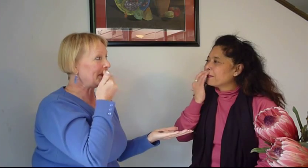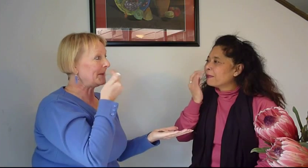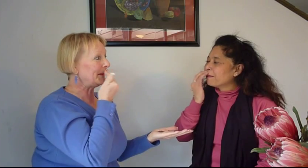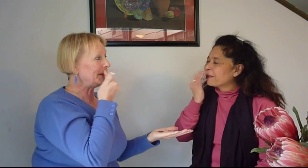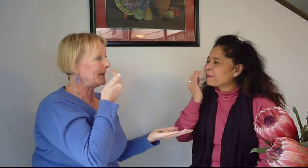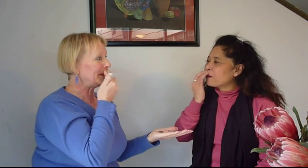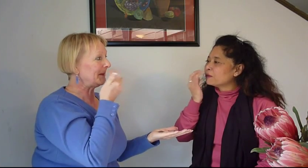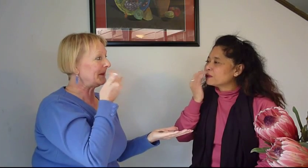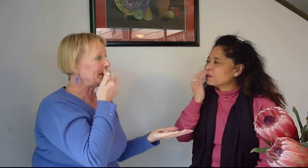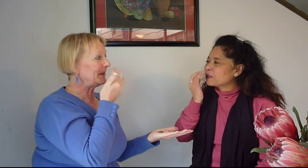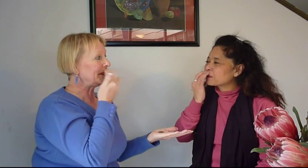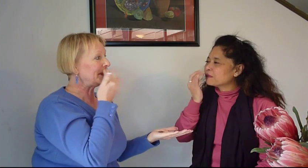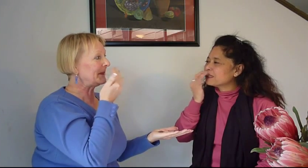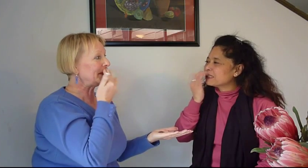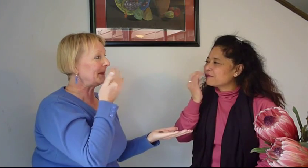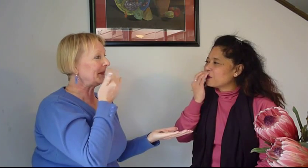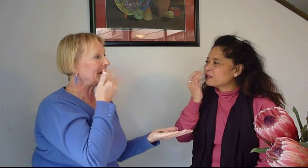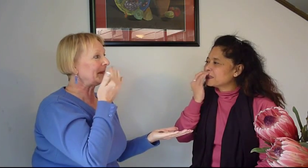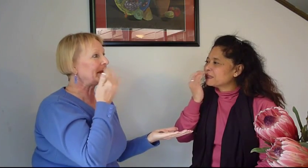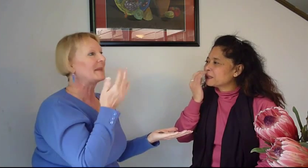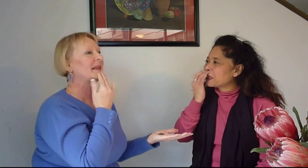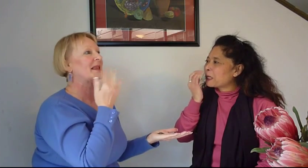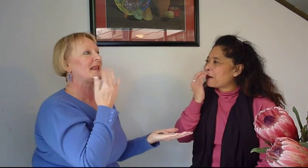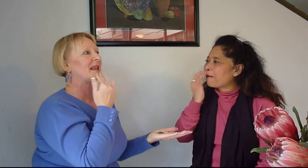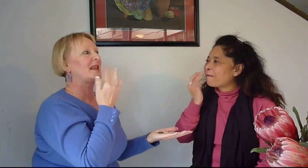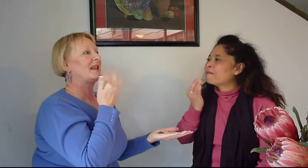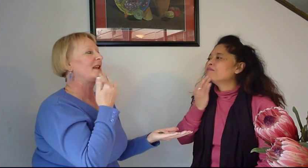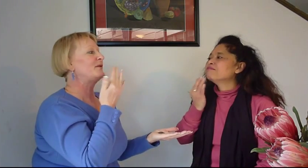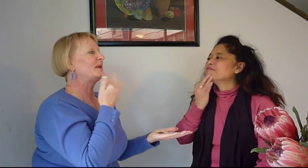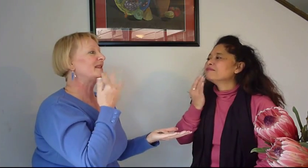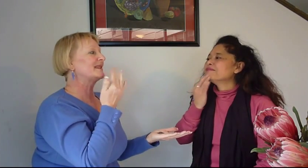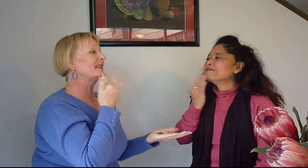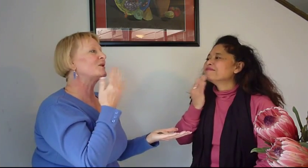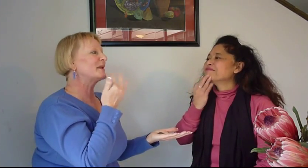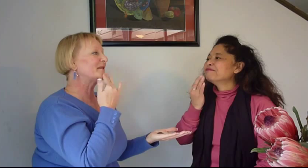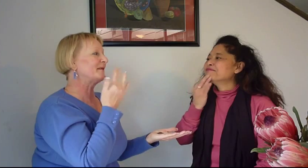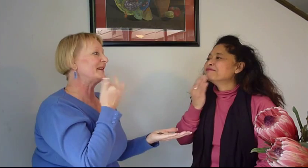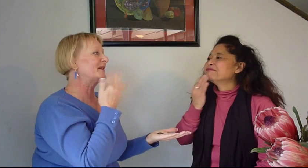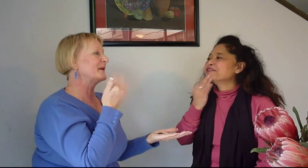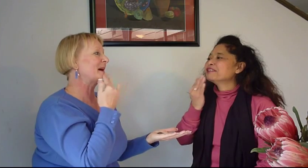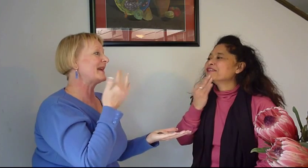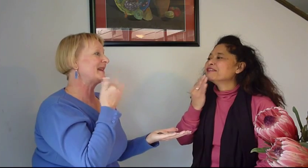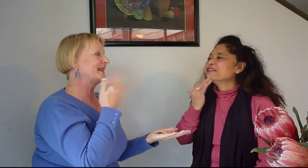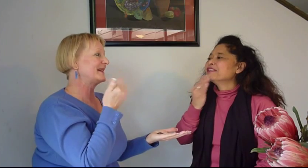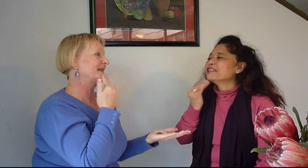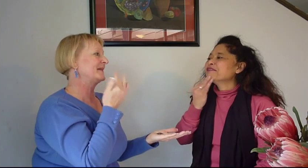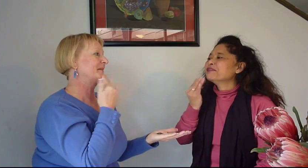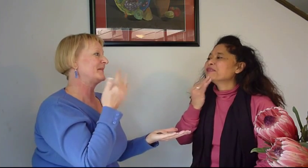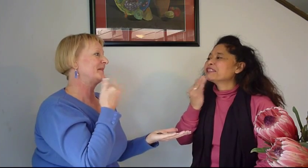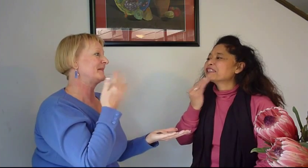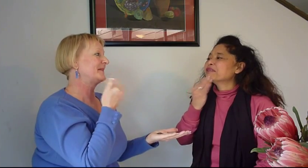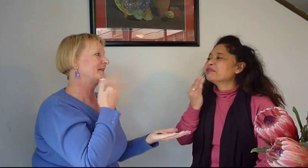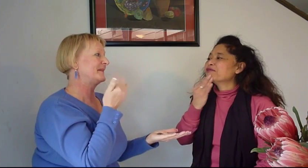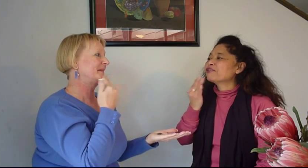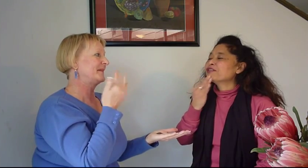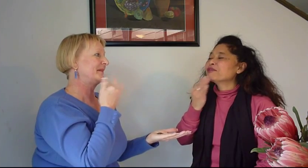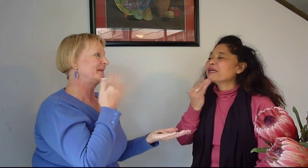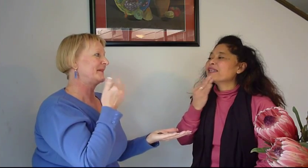but I'm open to the possibility of holding it even with this a little bit of fear remaining even with this little bit of fear of me